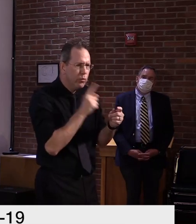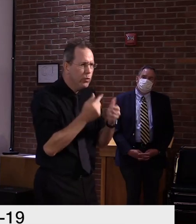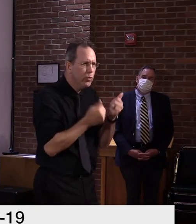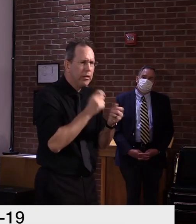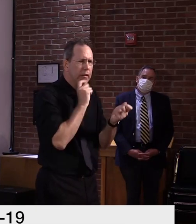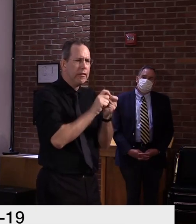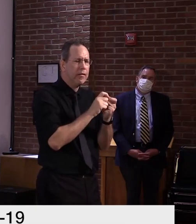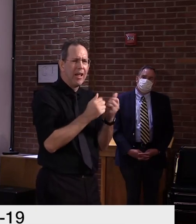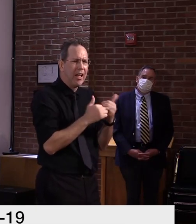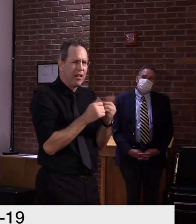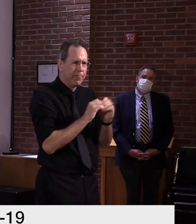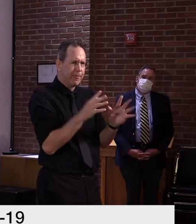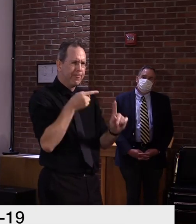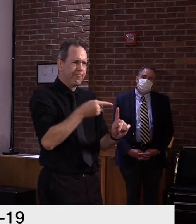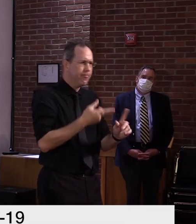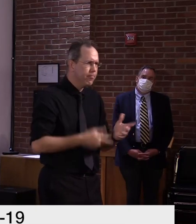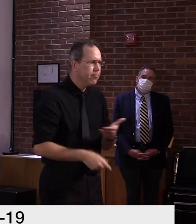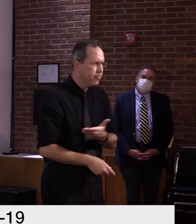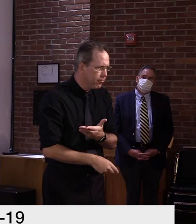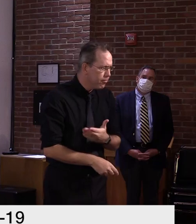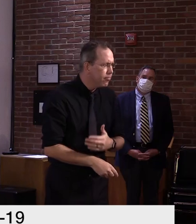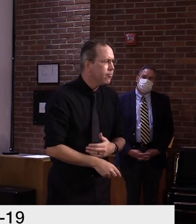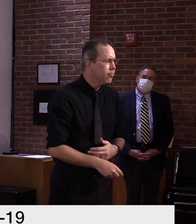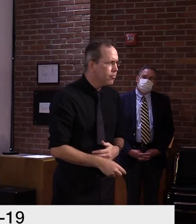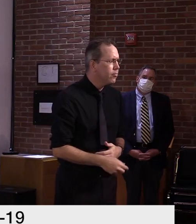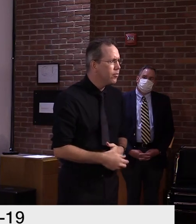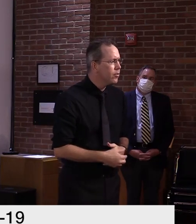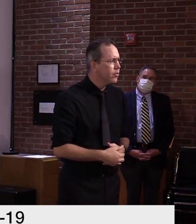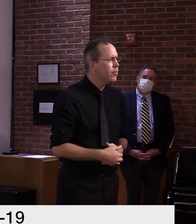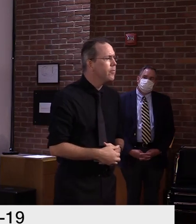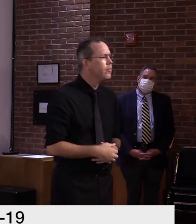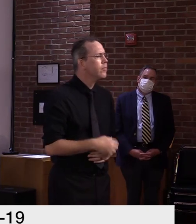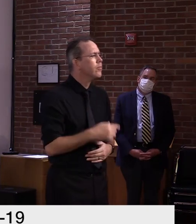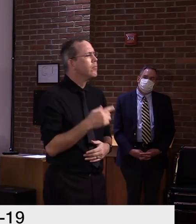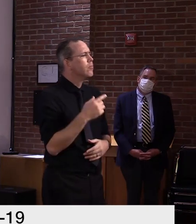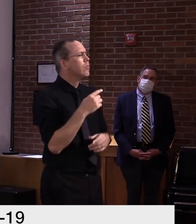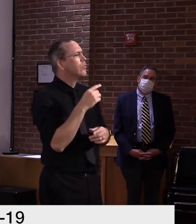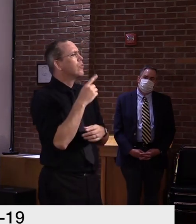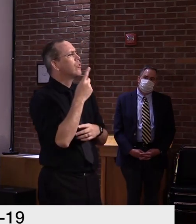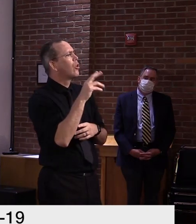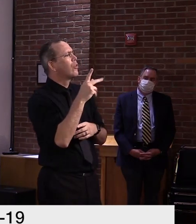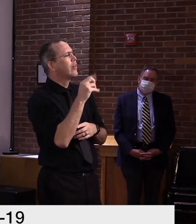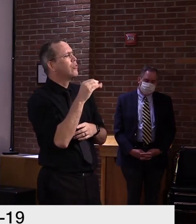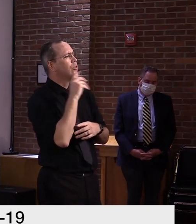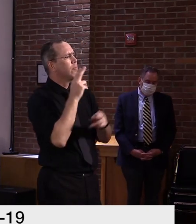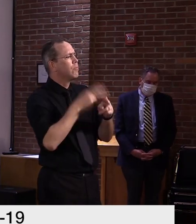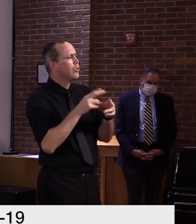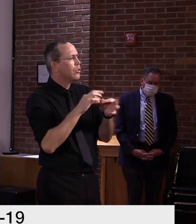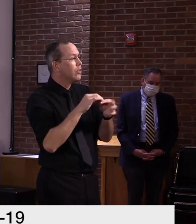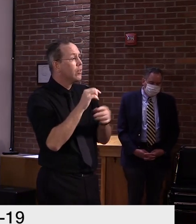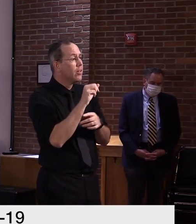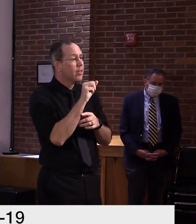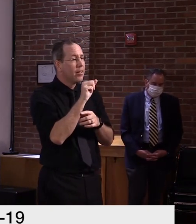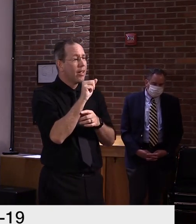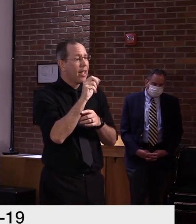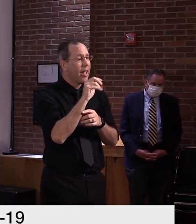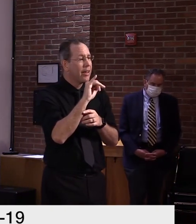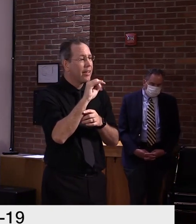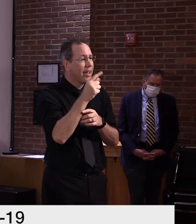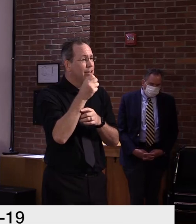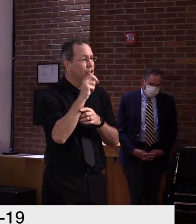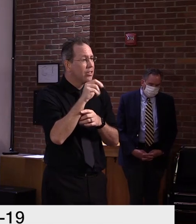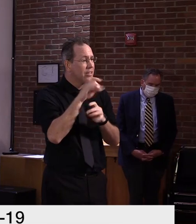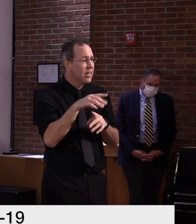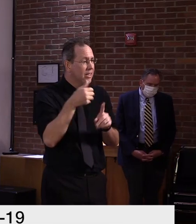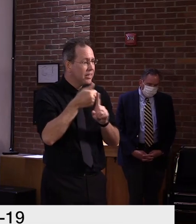we generally, uh, accept a positive PCR test as a positive PCR test, as our